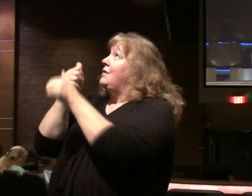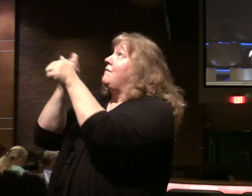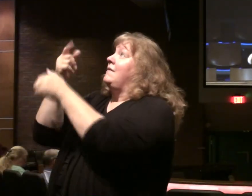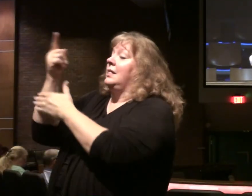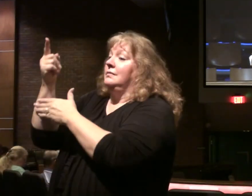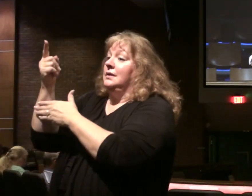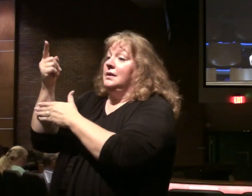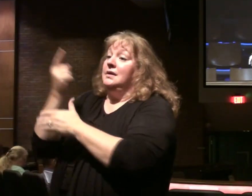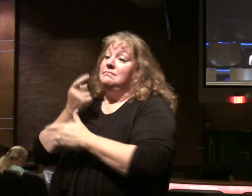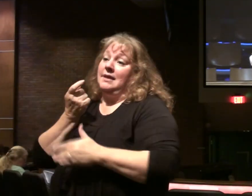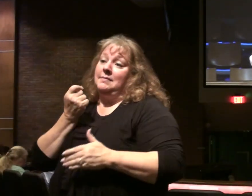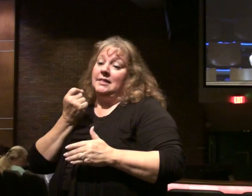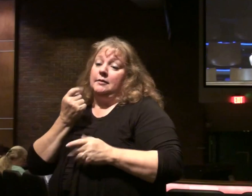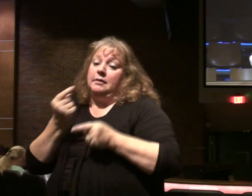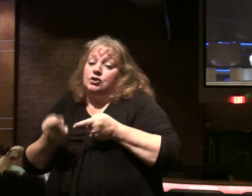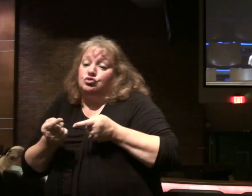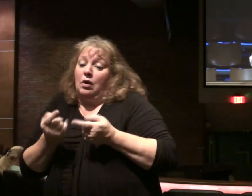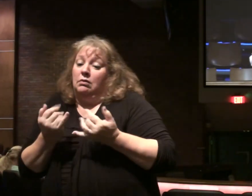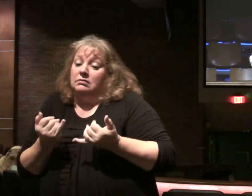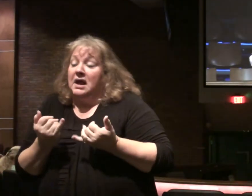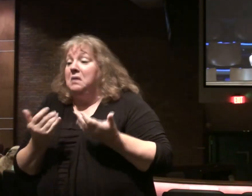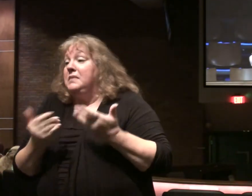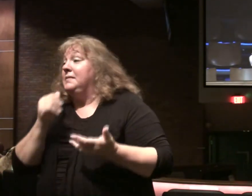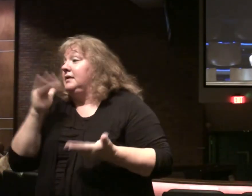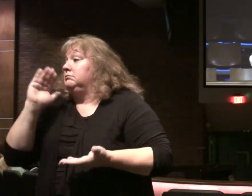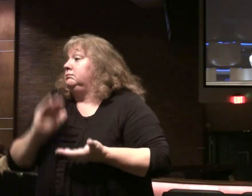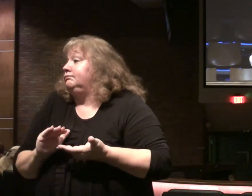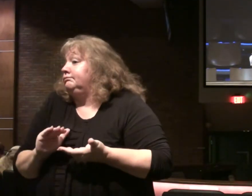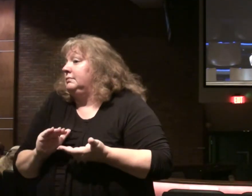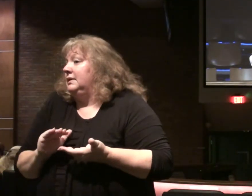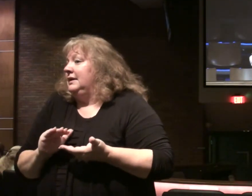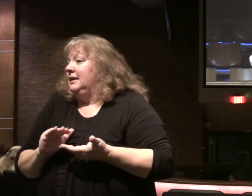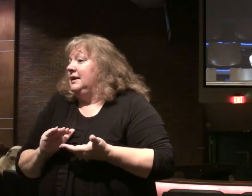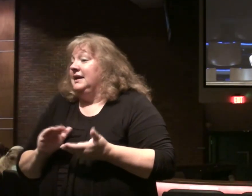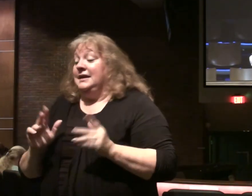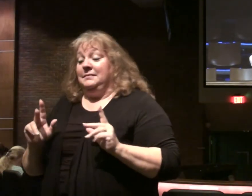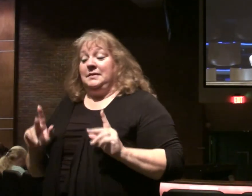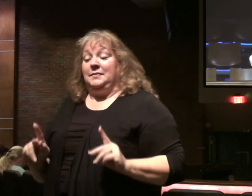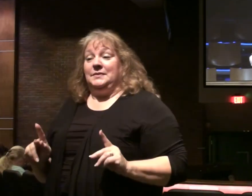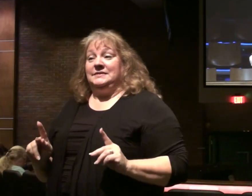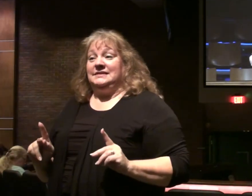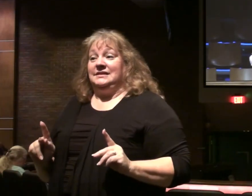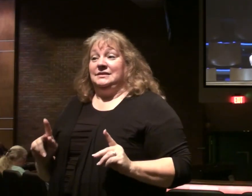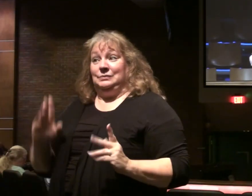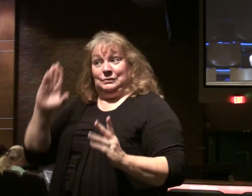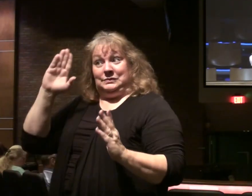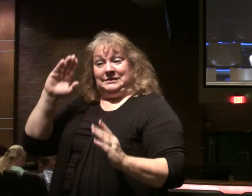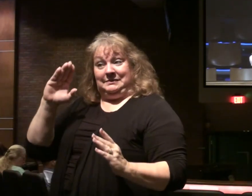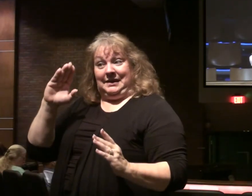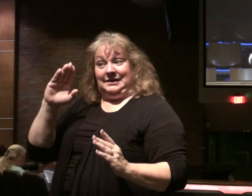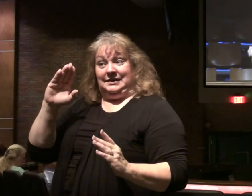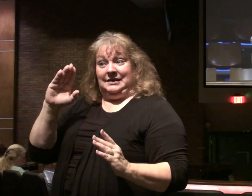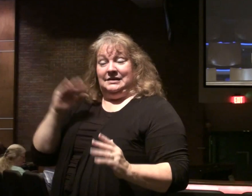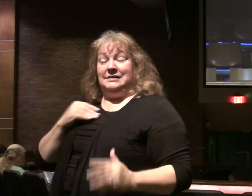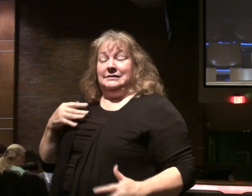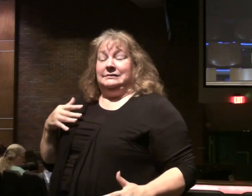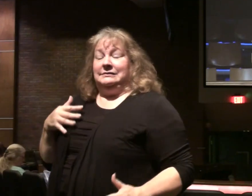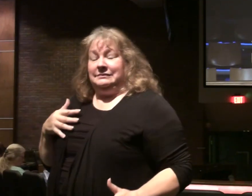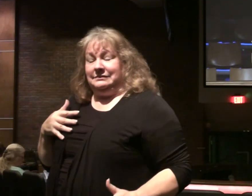you might save yourself a little bit of difficulty in this life, but a person has nothing to expect but the terrifying